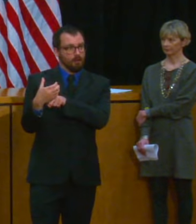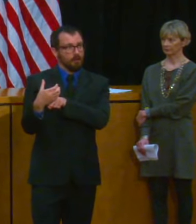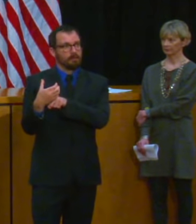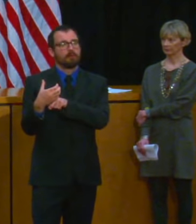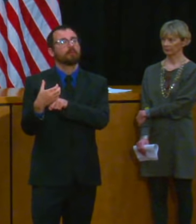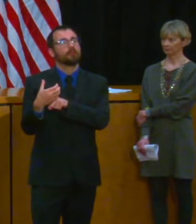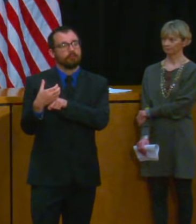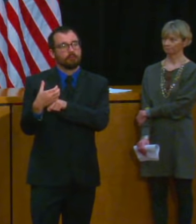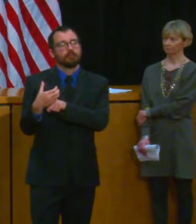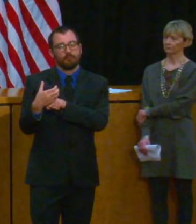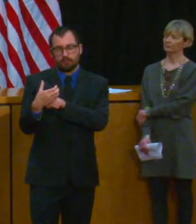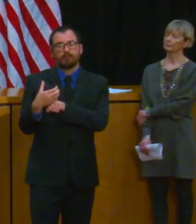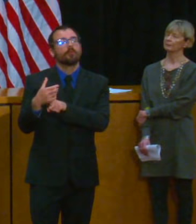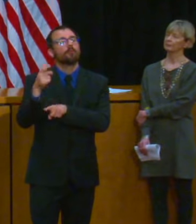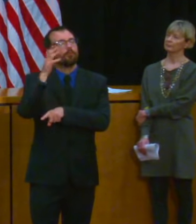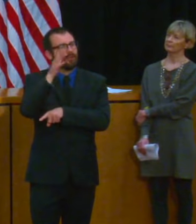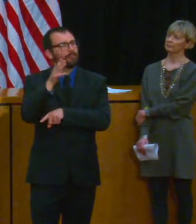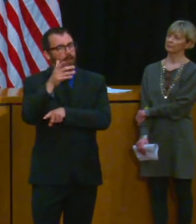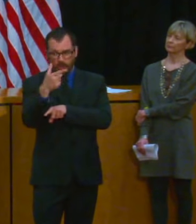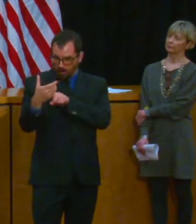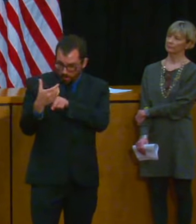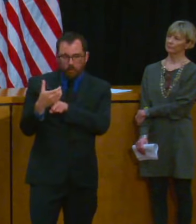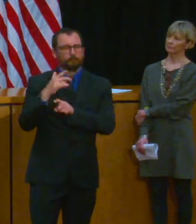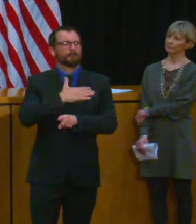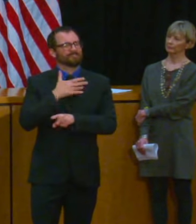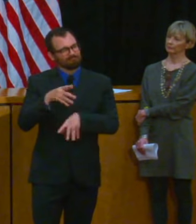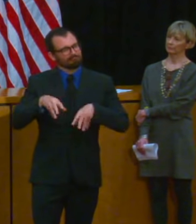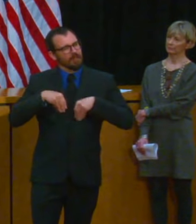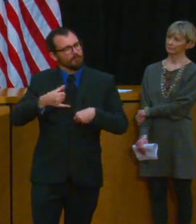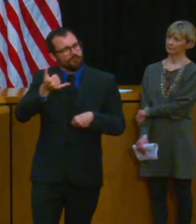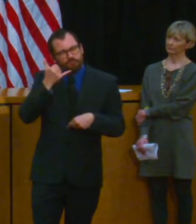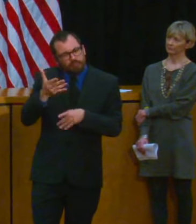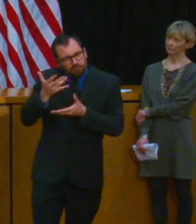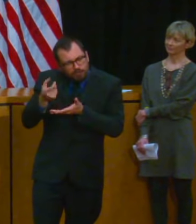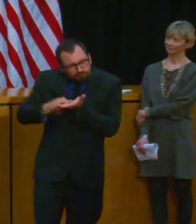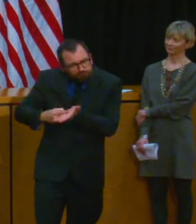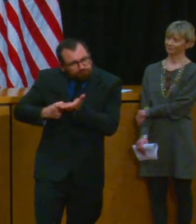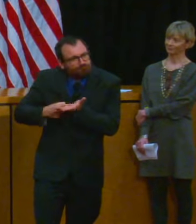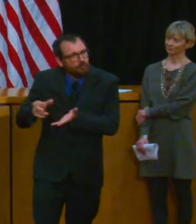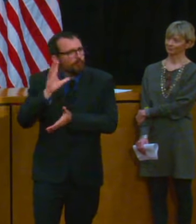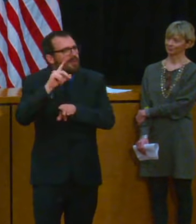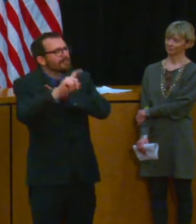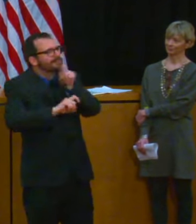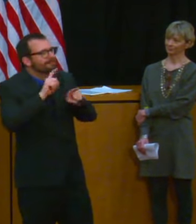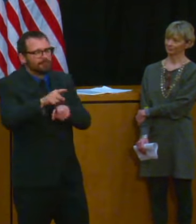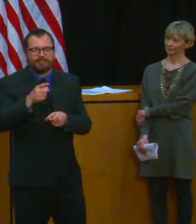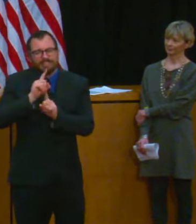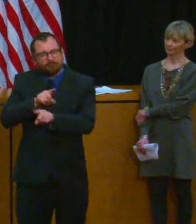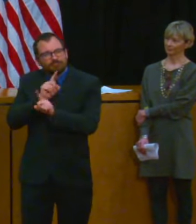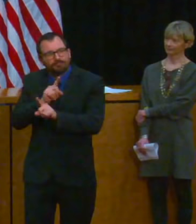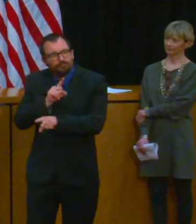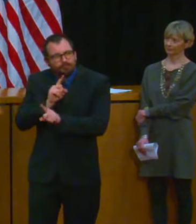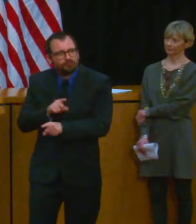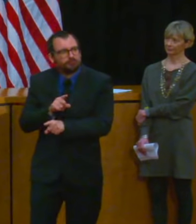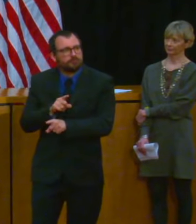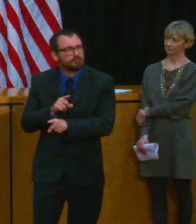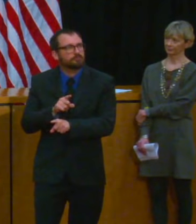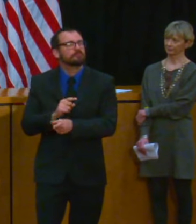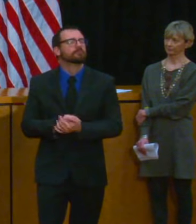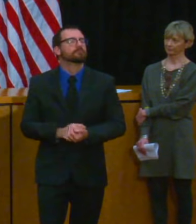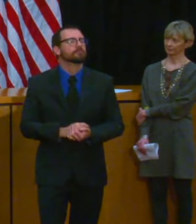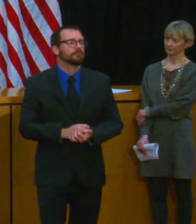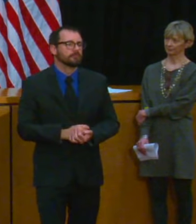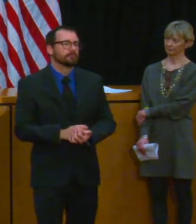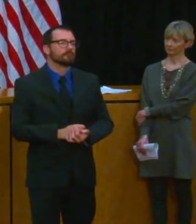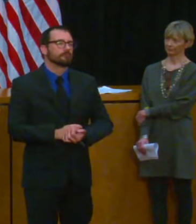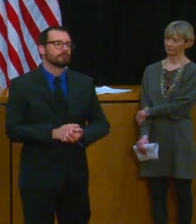about this from the beginning is as people have started calling folks who tested positive for COVID the conversations have